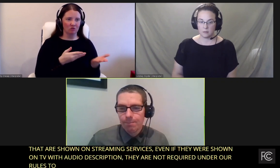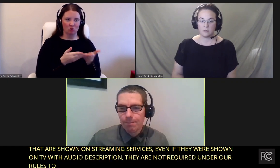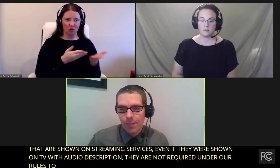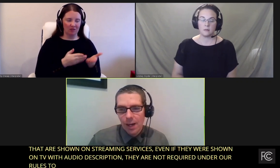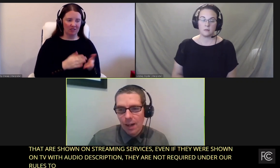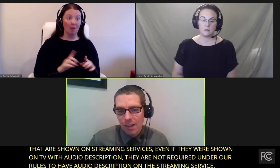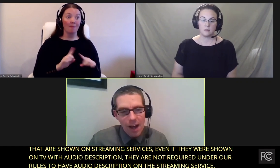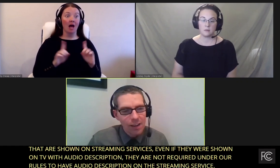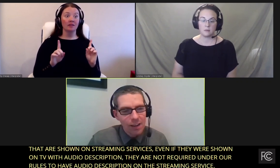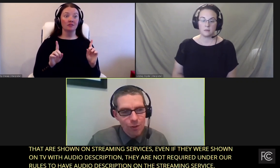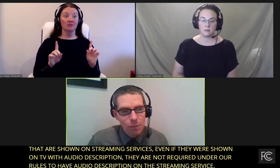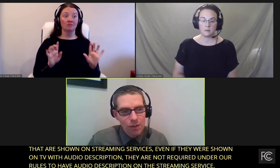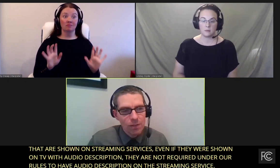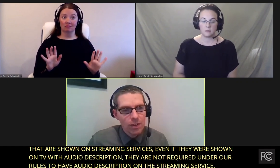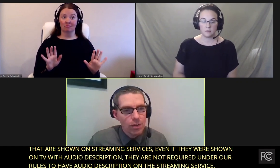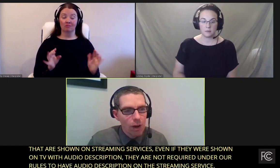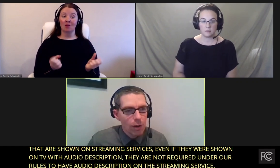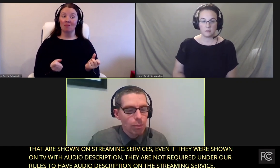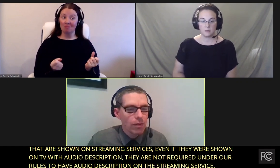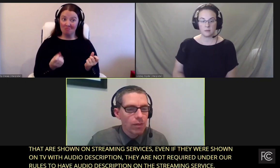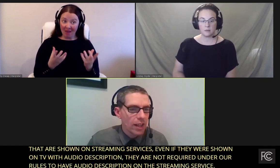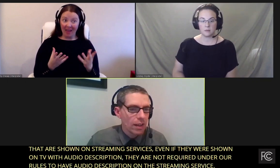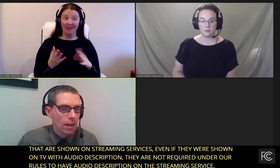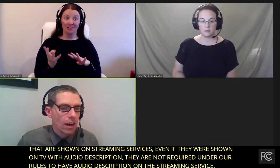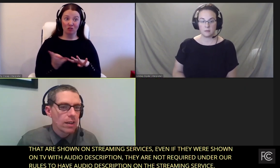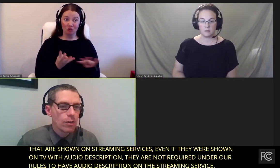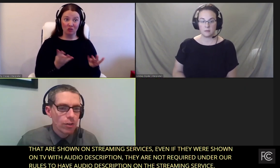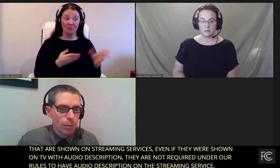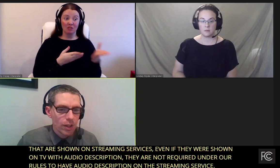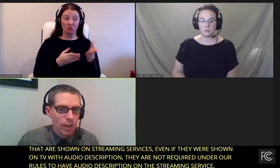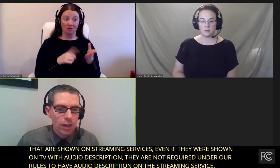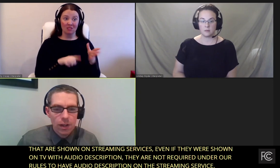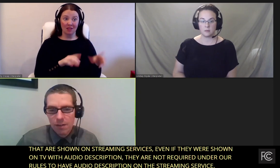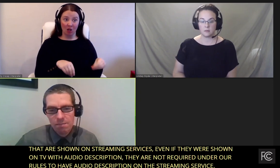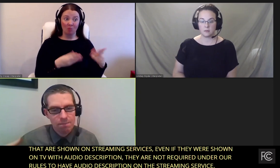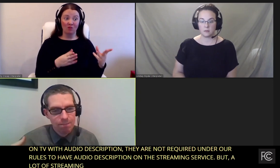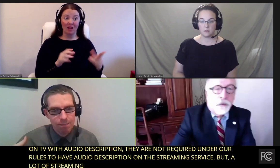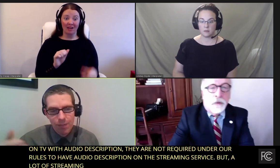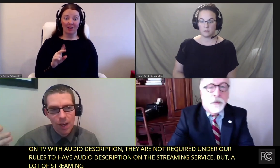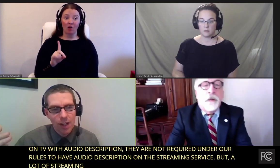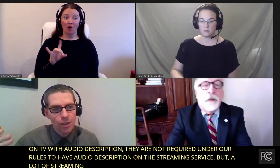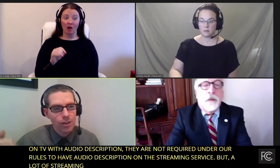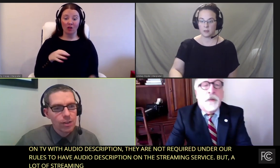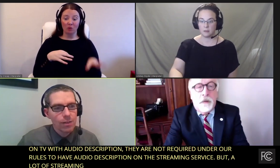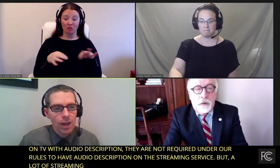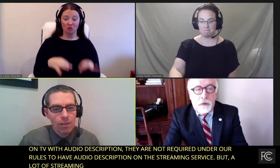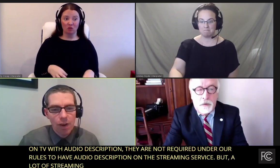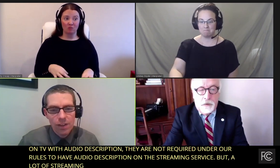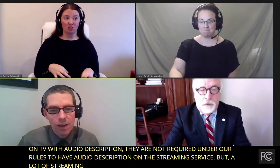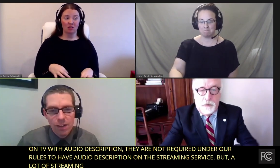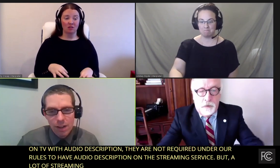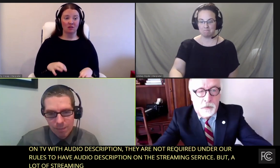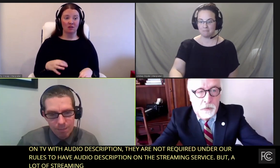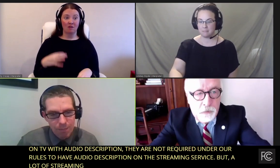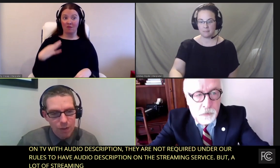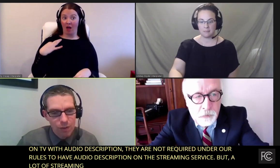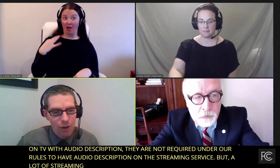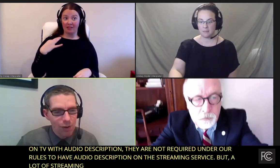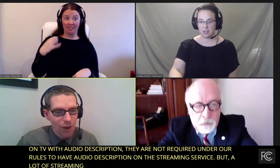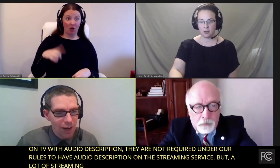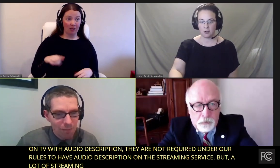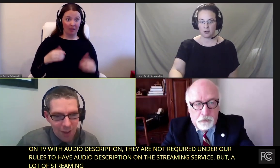a lot of streaming services are providing audio description just voluntarily.